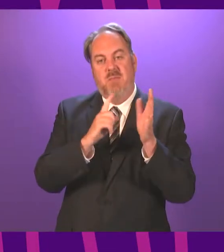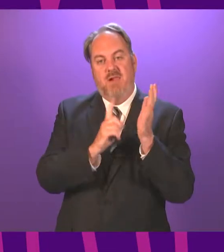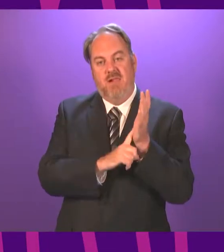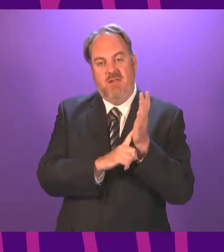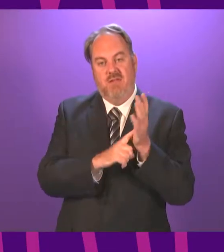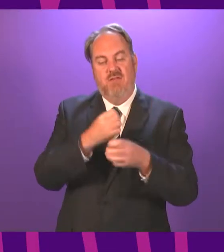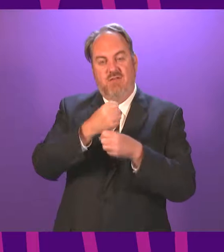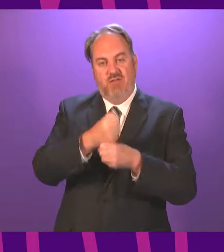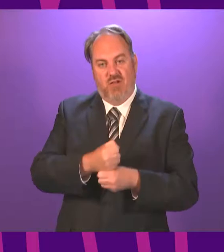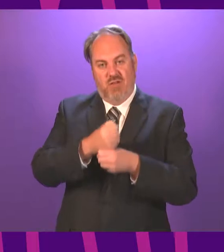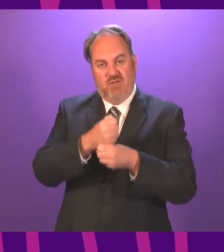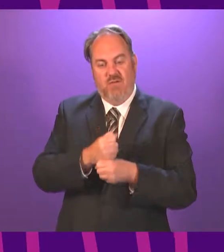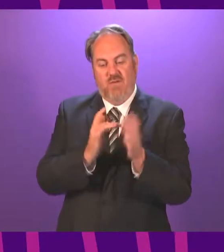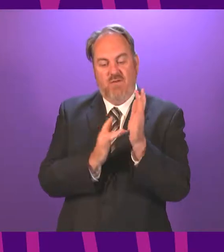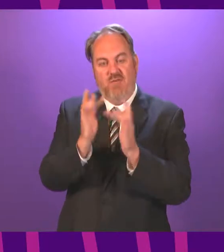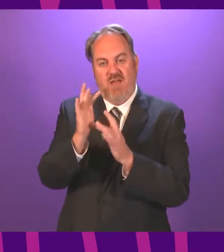Christ Church, Morningside.